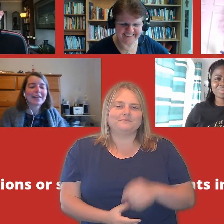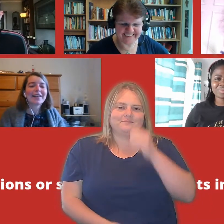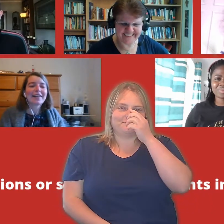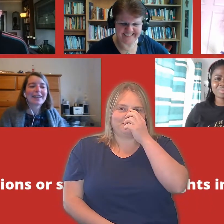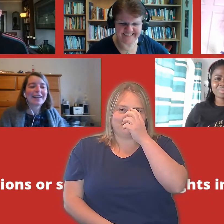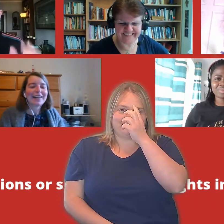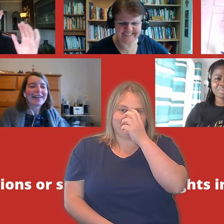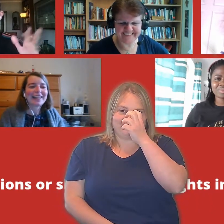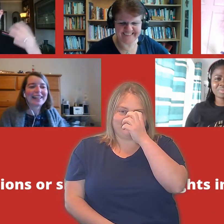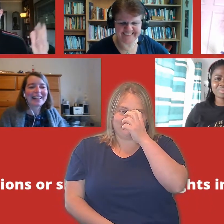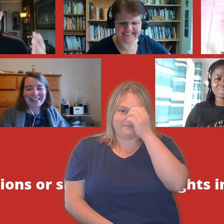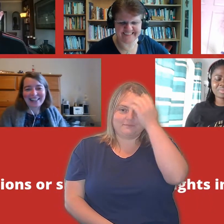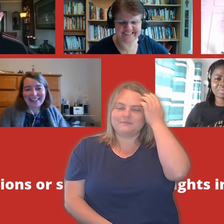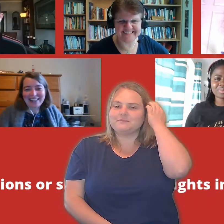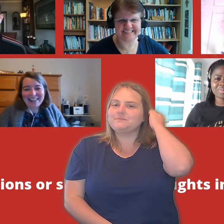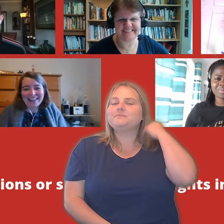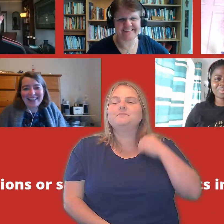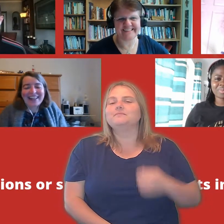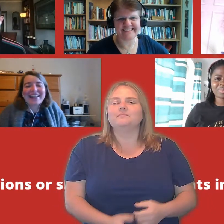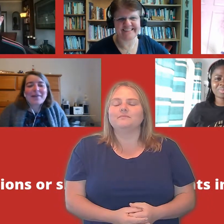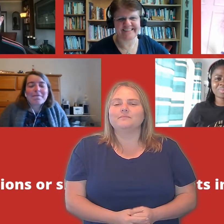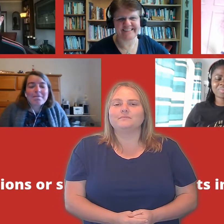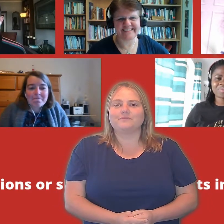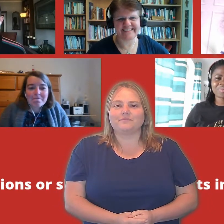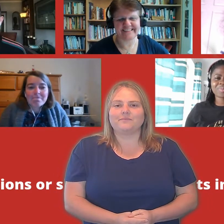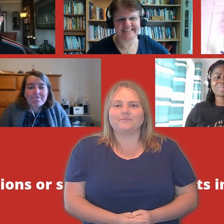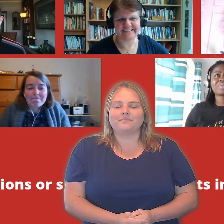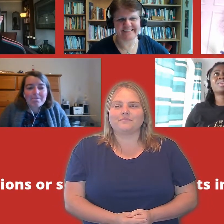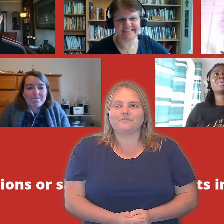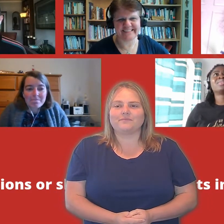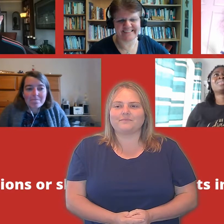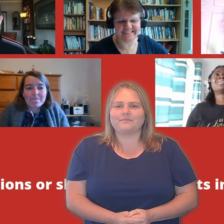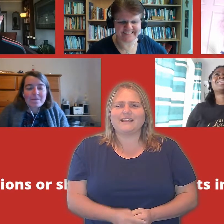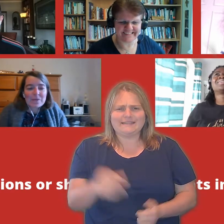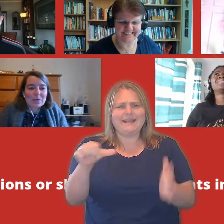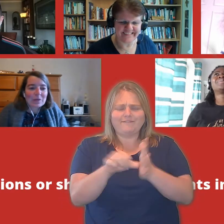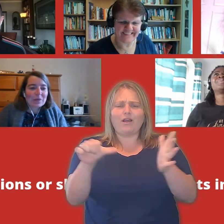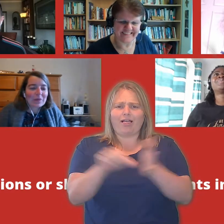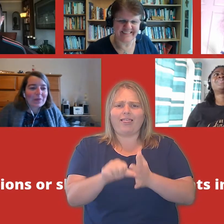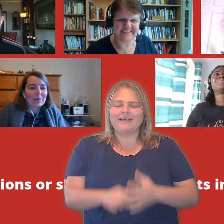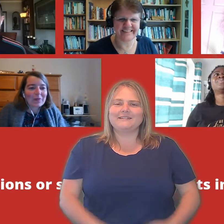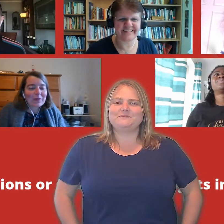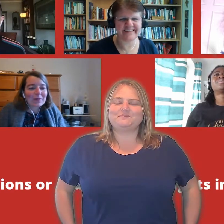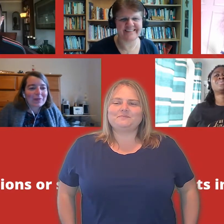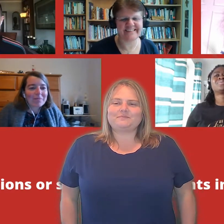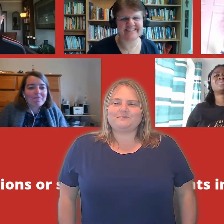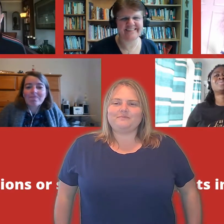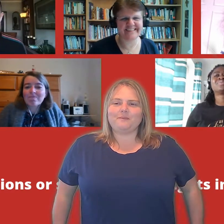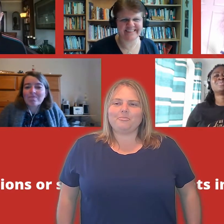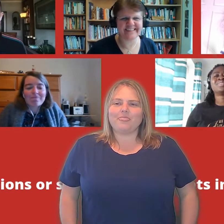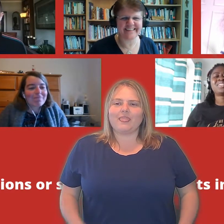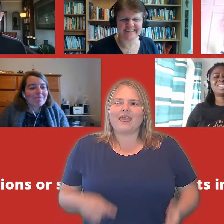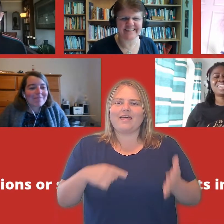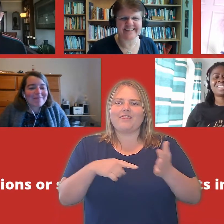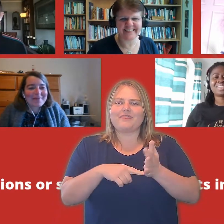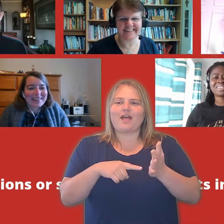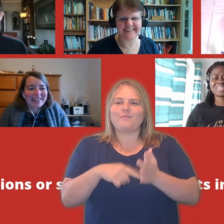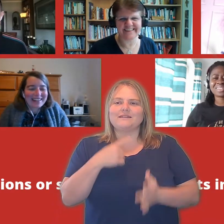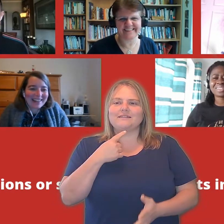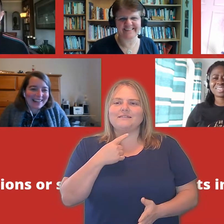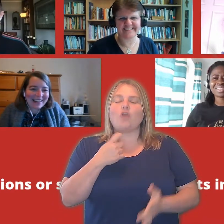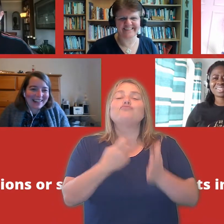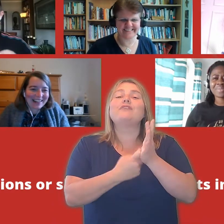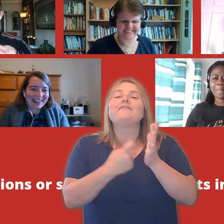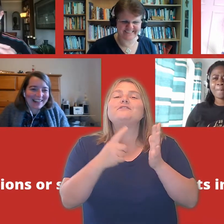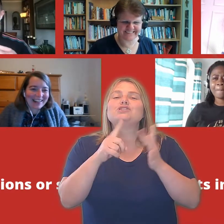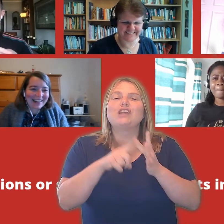Don't say, I, this is the truth. So we want to play the game. So what do you think those of you are at home and those of you who are in the studio? That's a tough one. Well, the first,